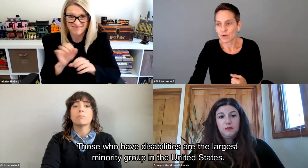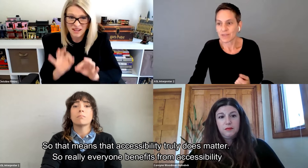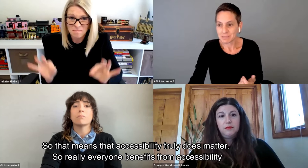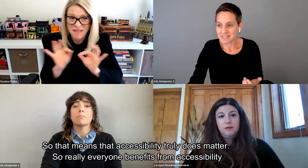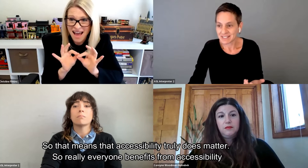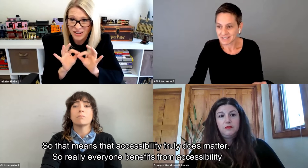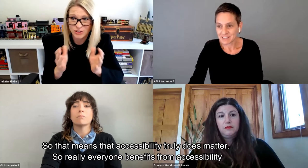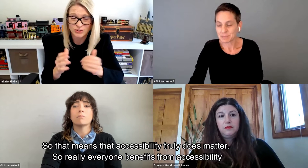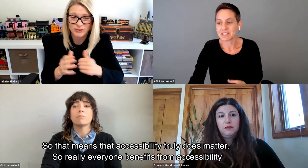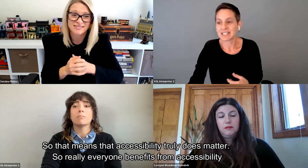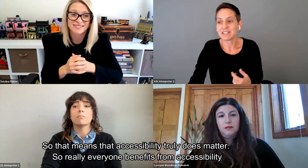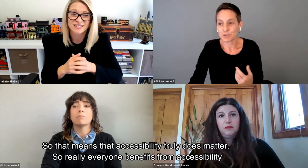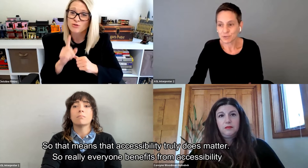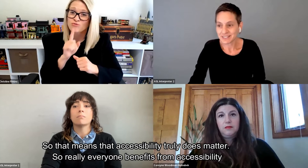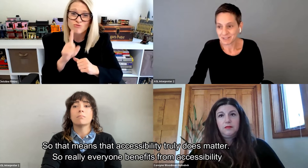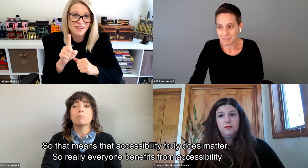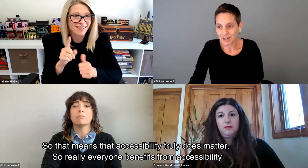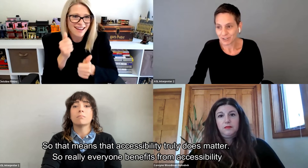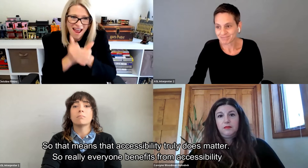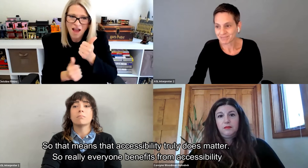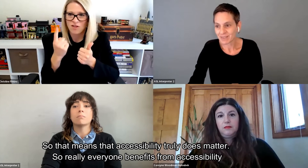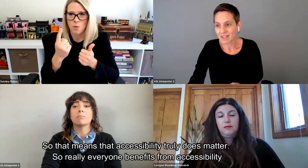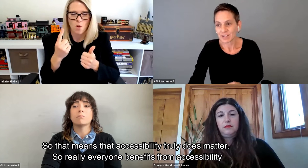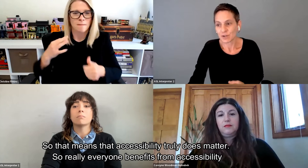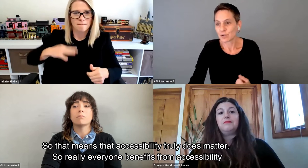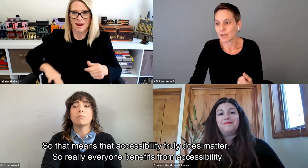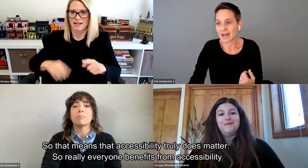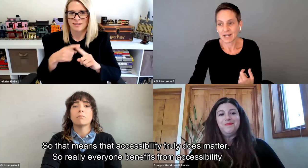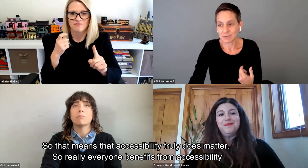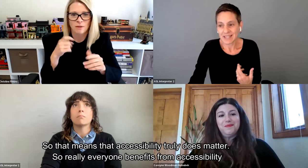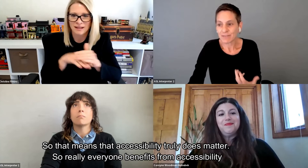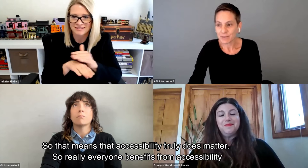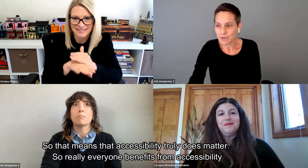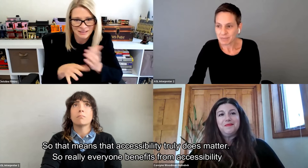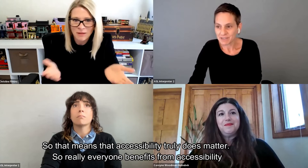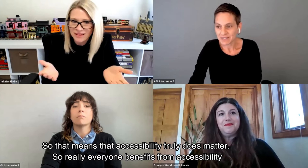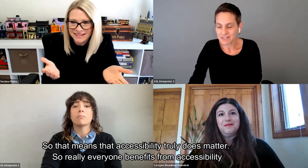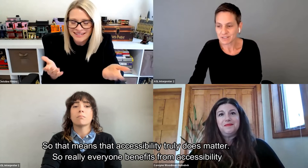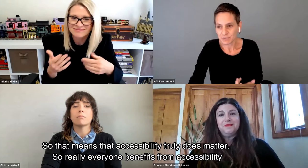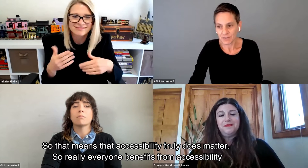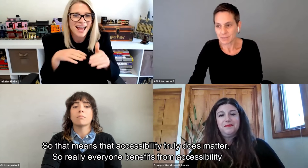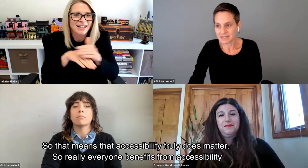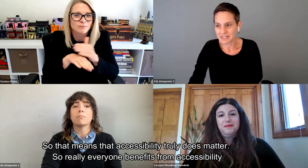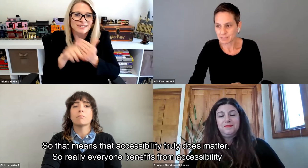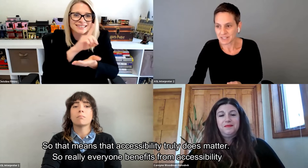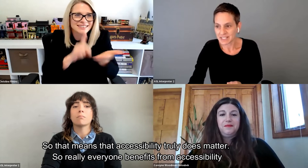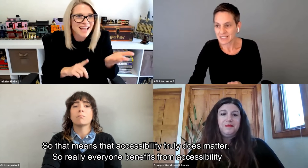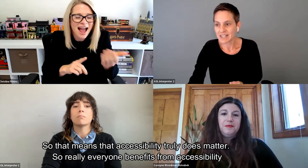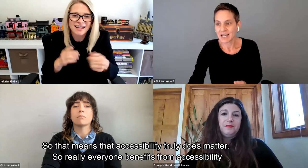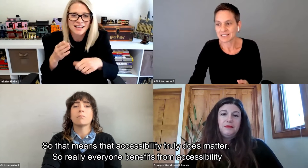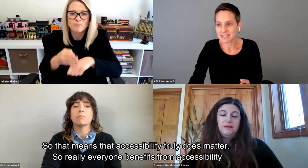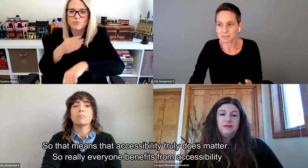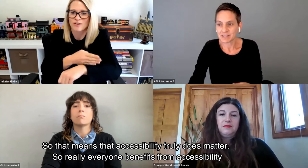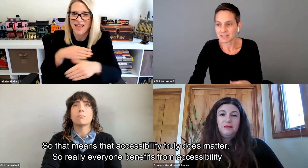So that means that accessibility truly does matter. So, really everyone benefits from accessibility.